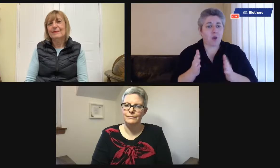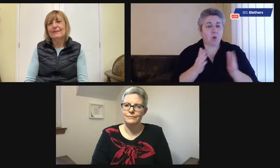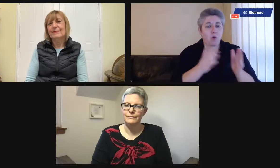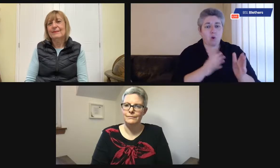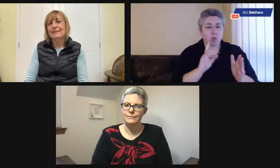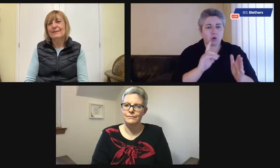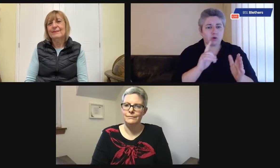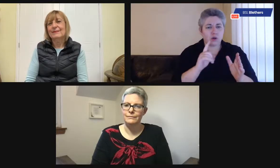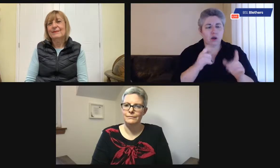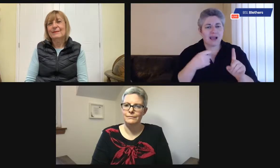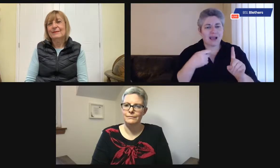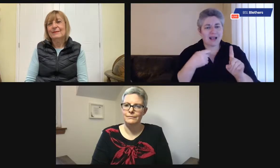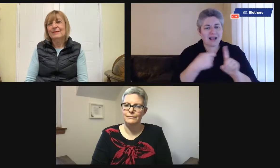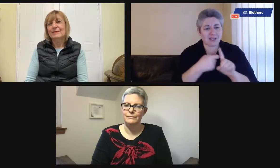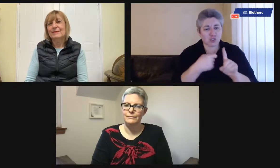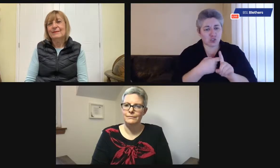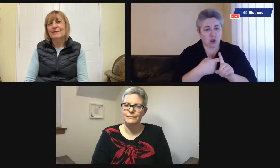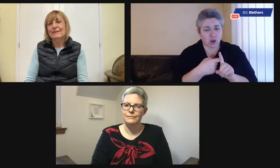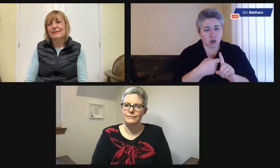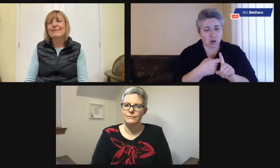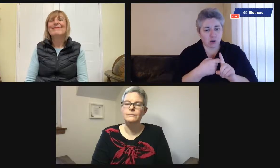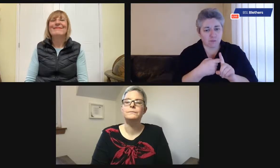to talking about the kitchen.